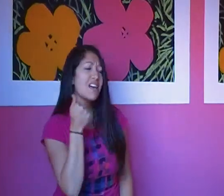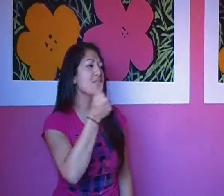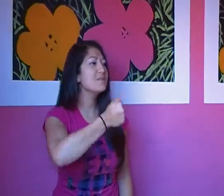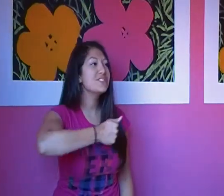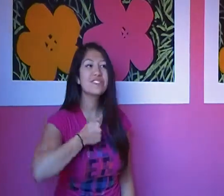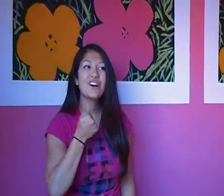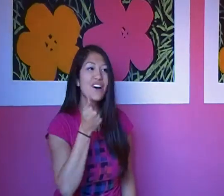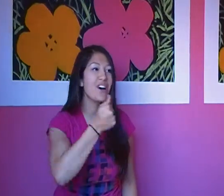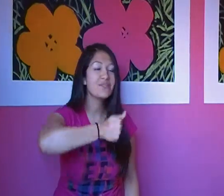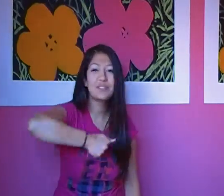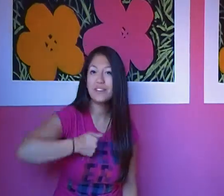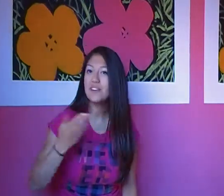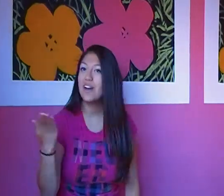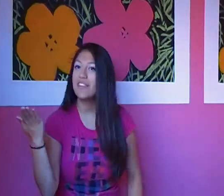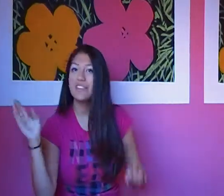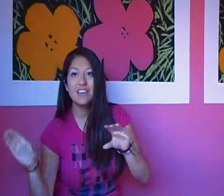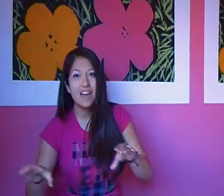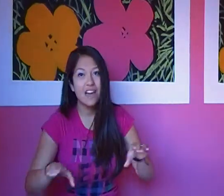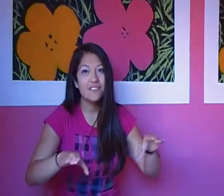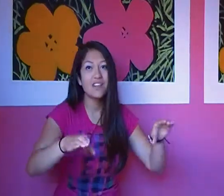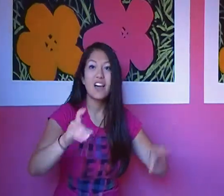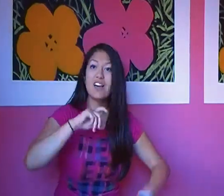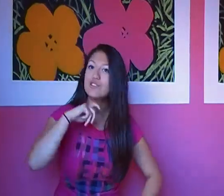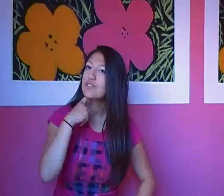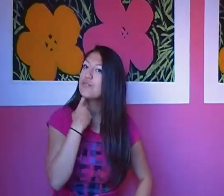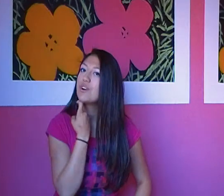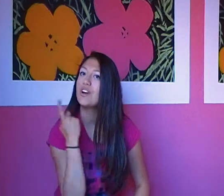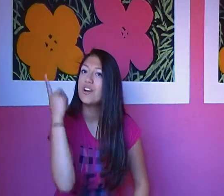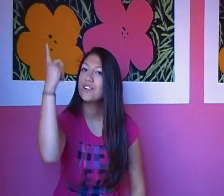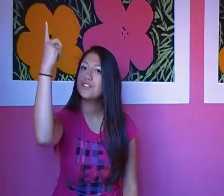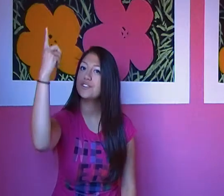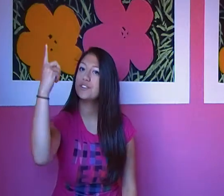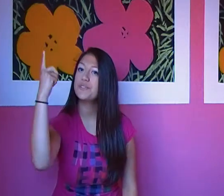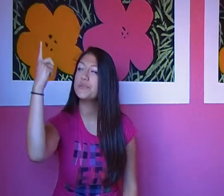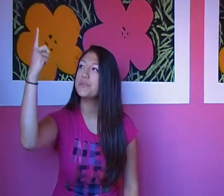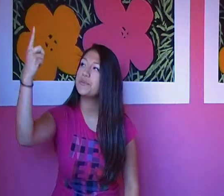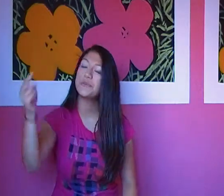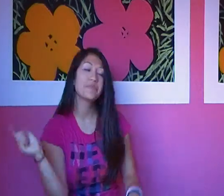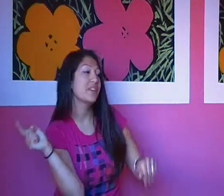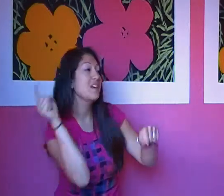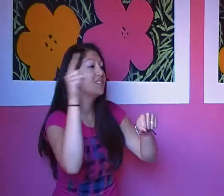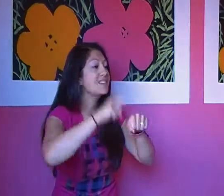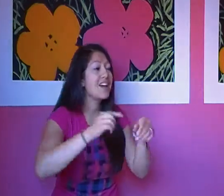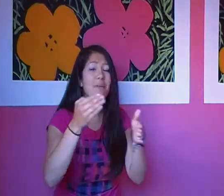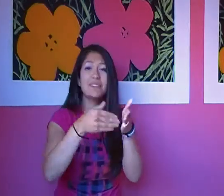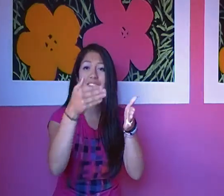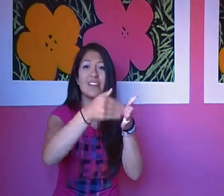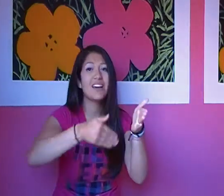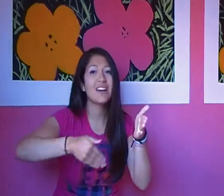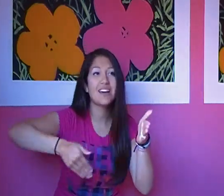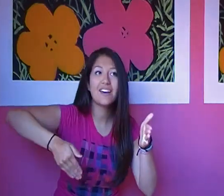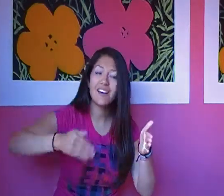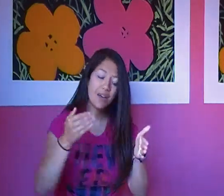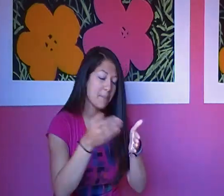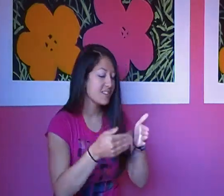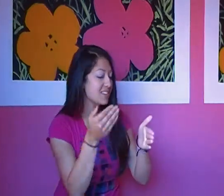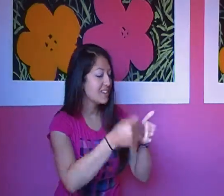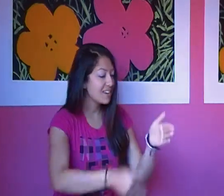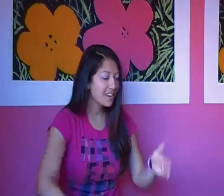am sorry for the things I've done to hurt you. Time and time again,